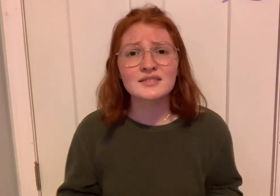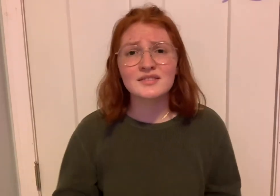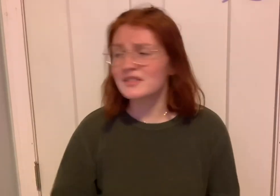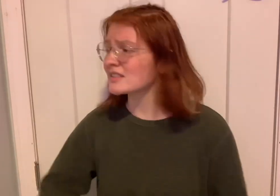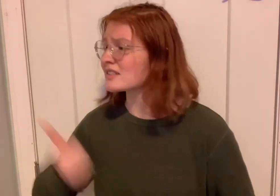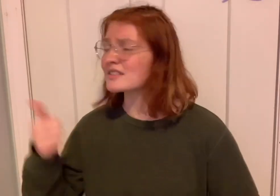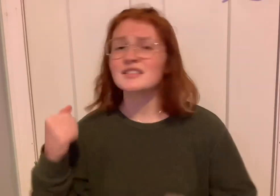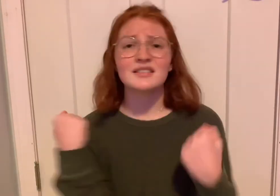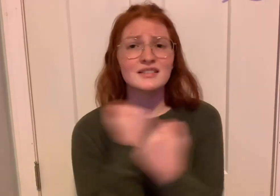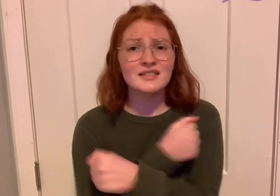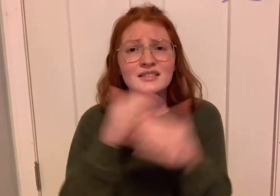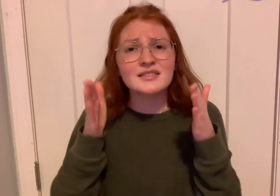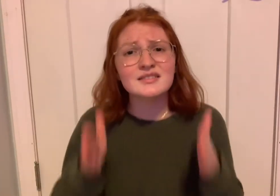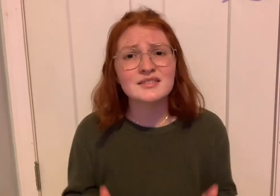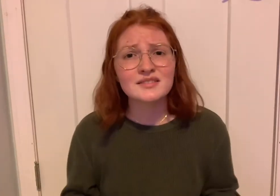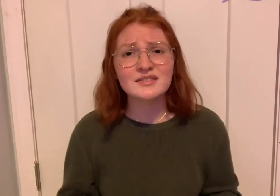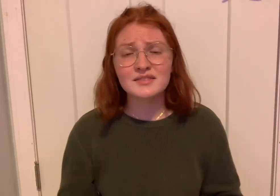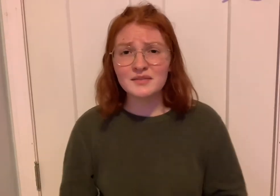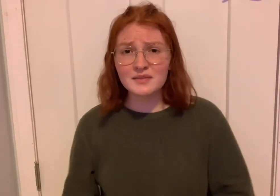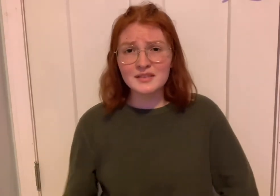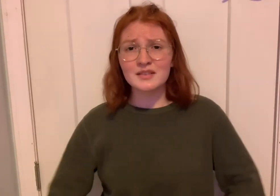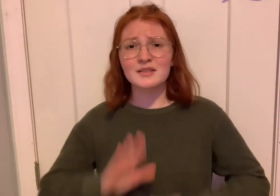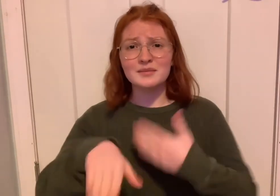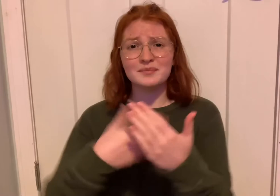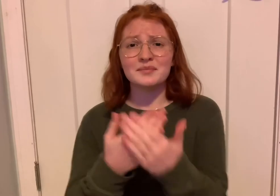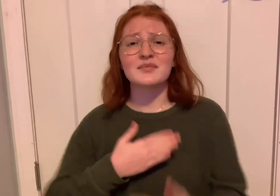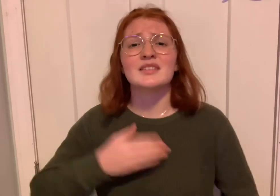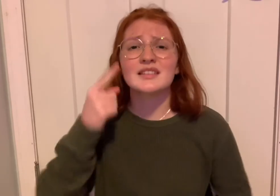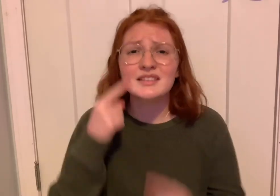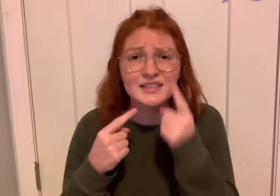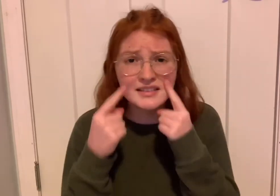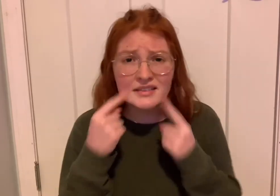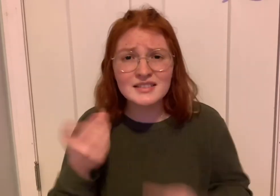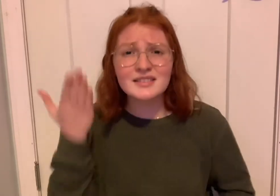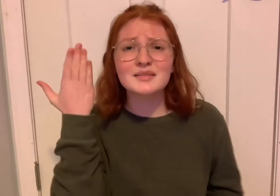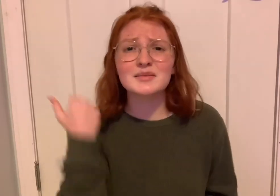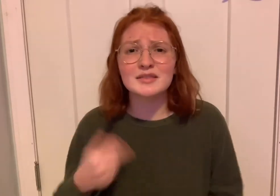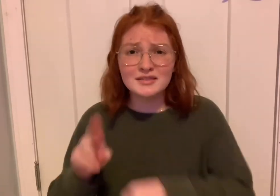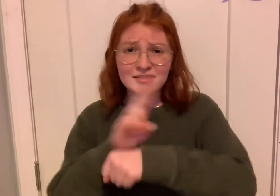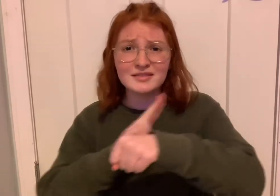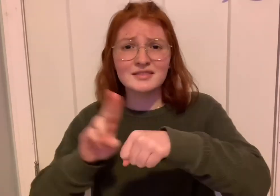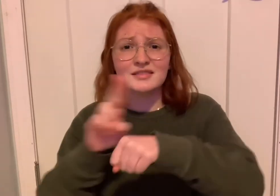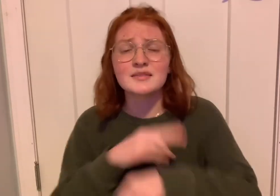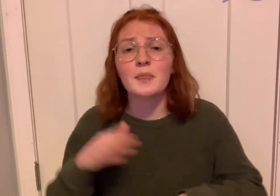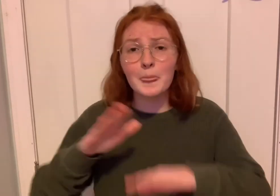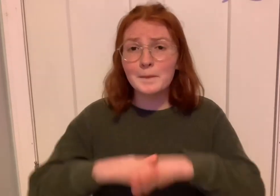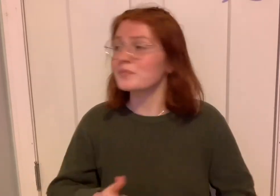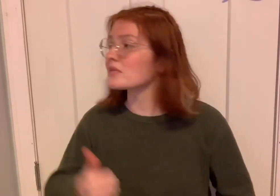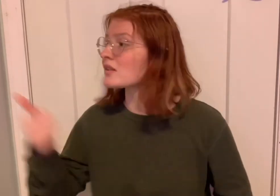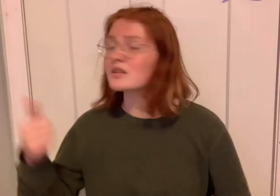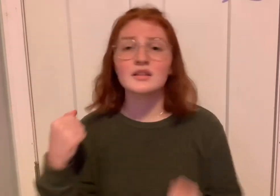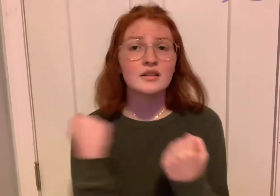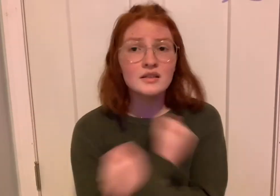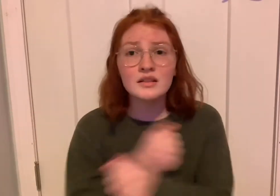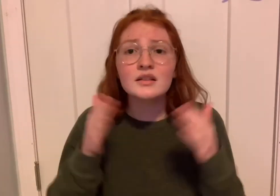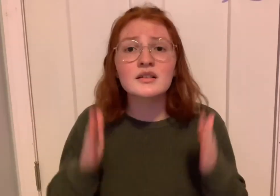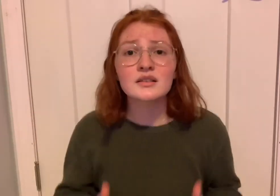another love All my tears have been used up On another love,